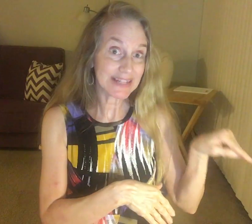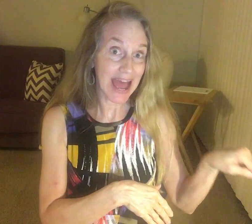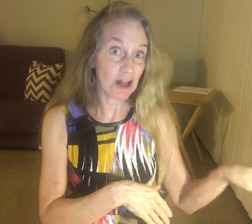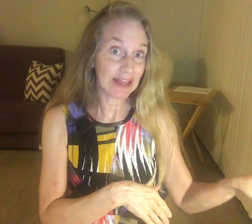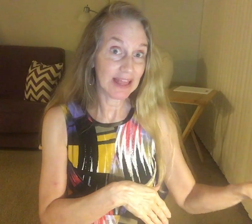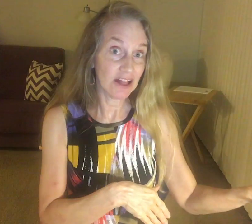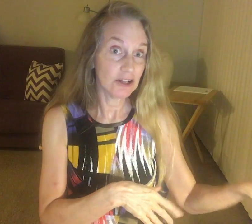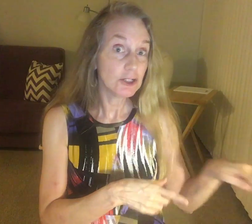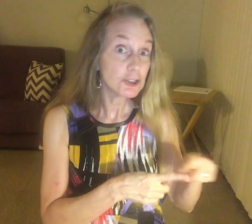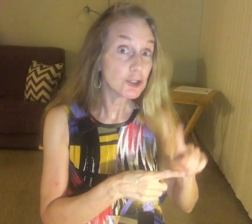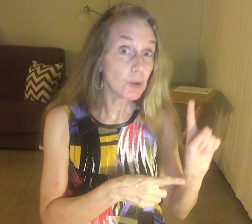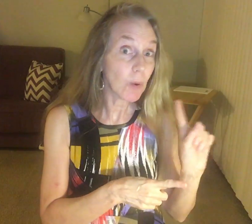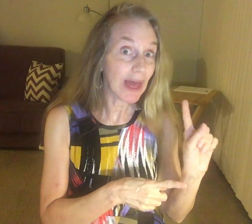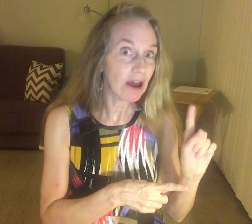down here to hell.